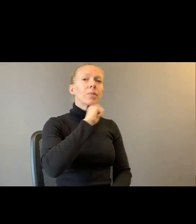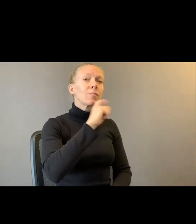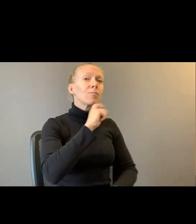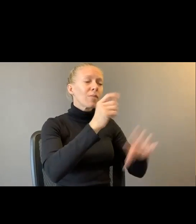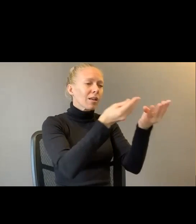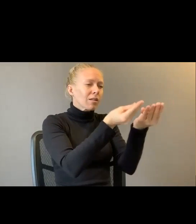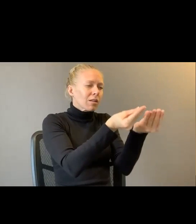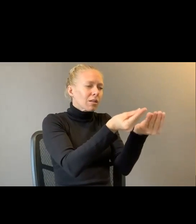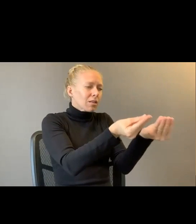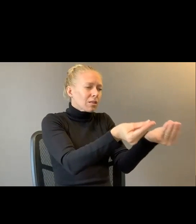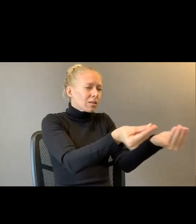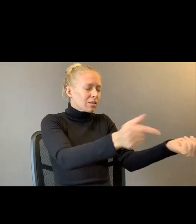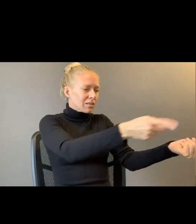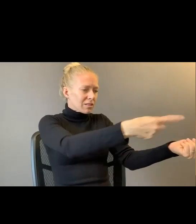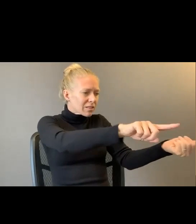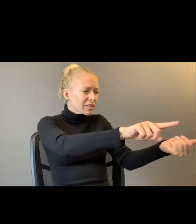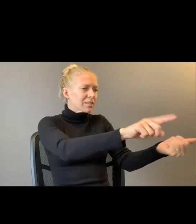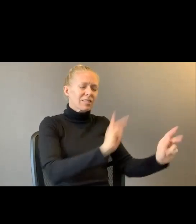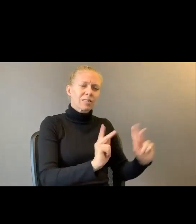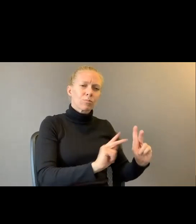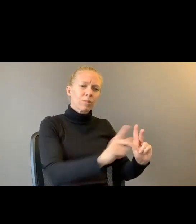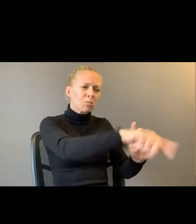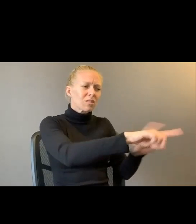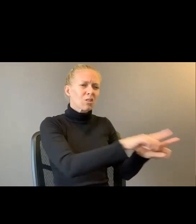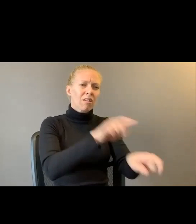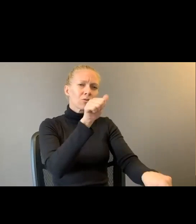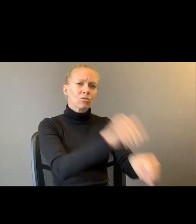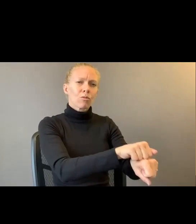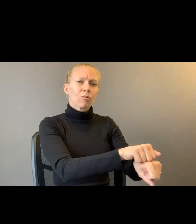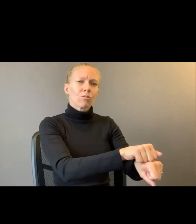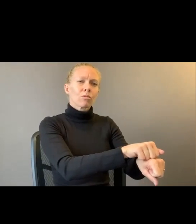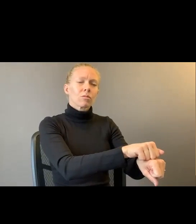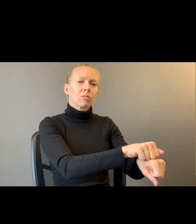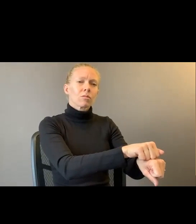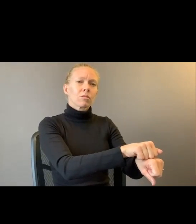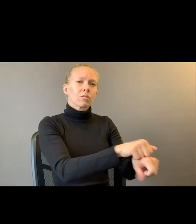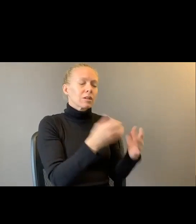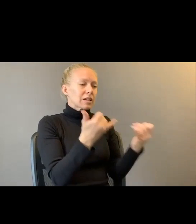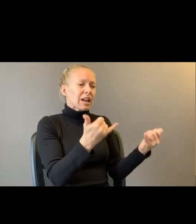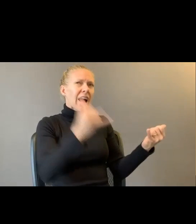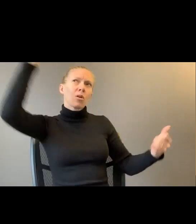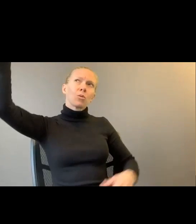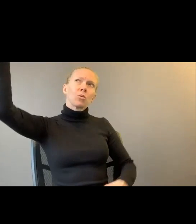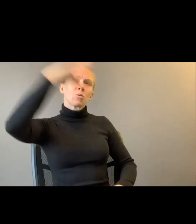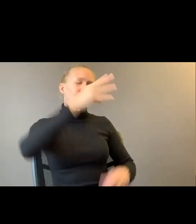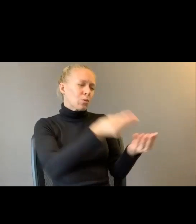like stone. These people. Now make them lava.